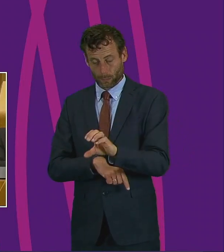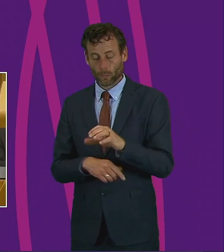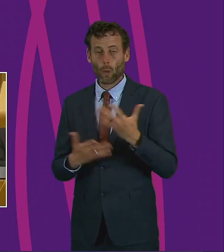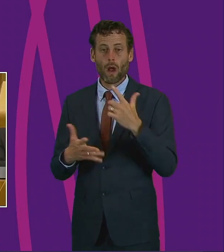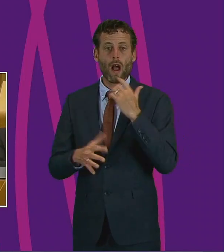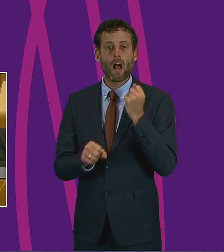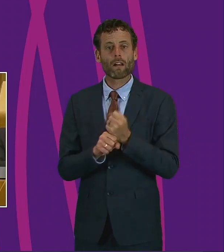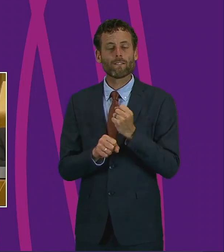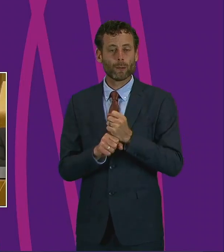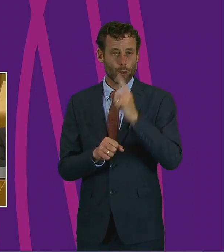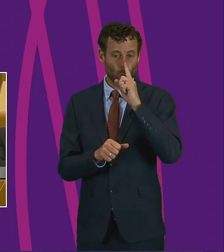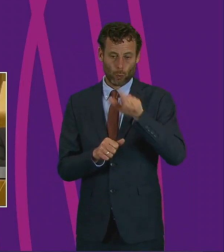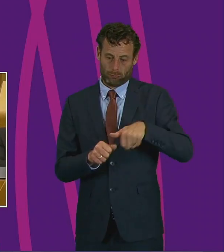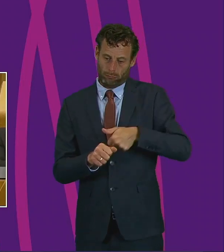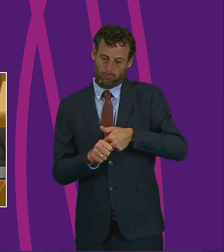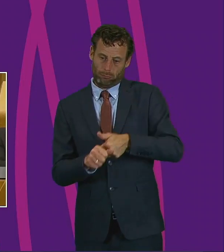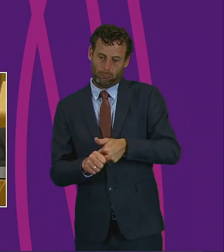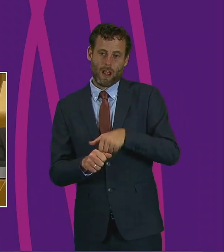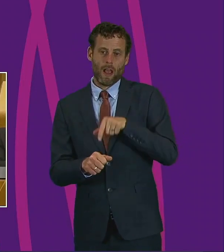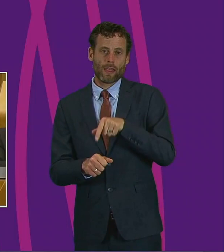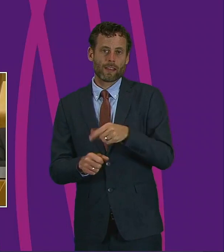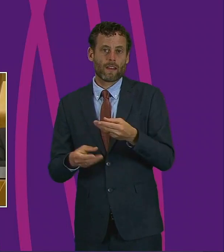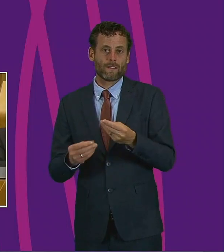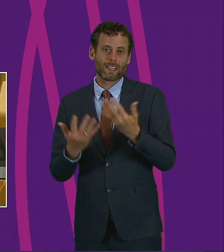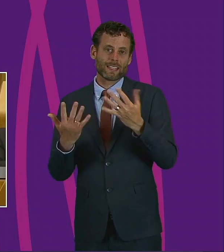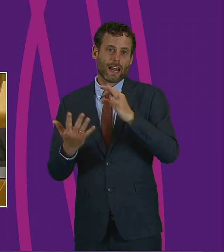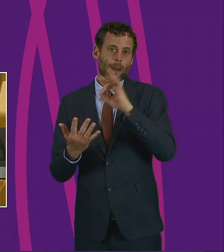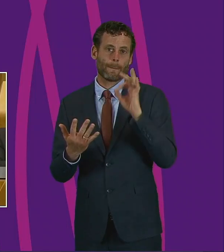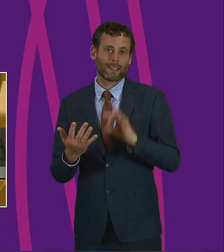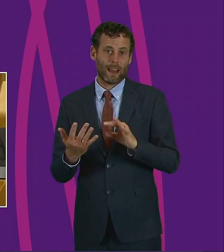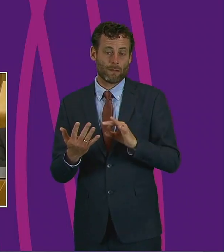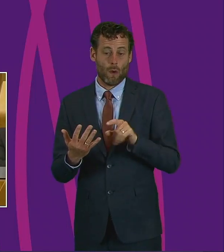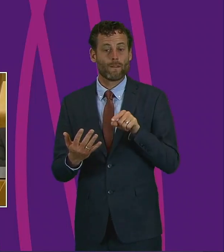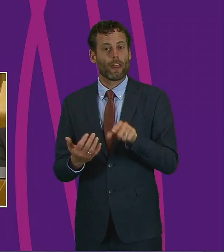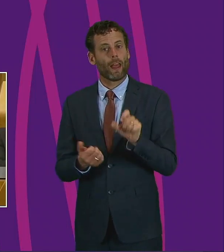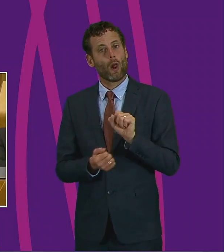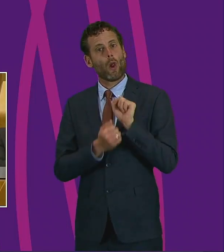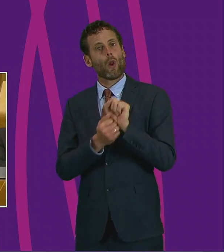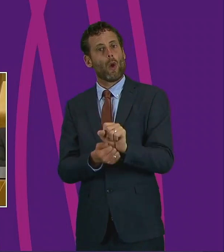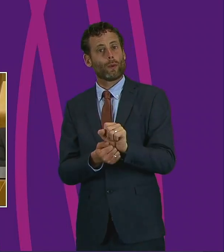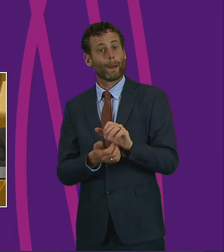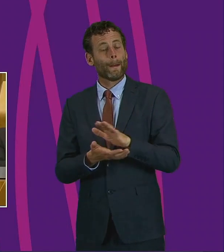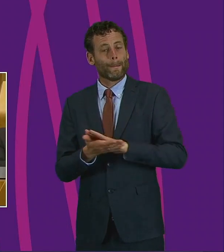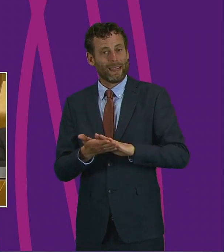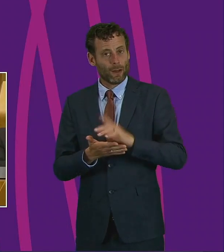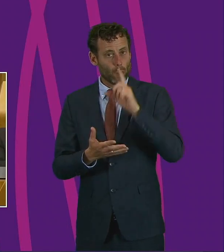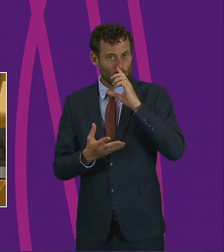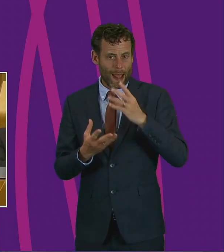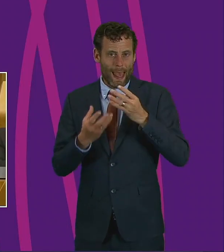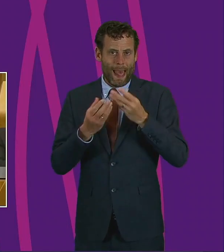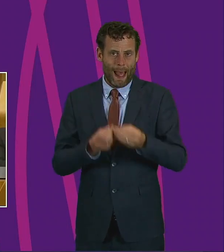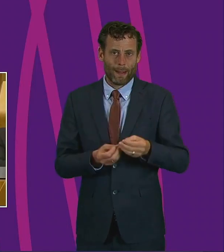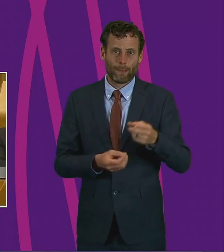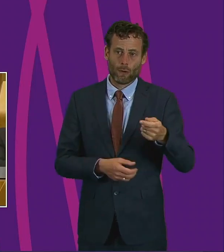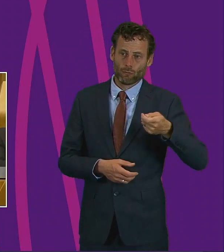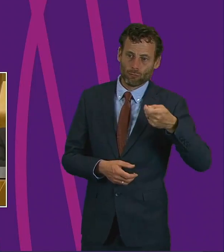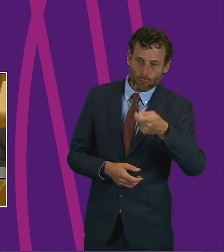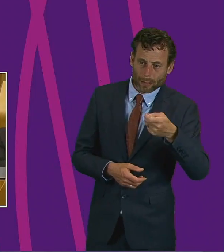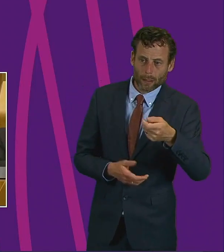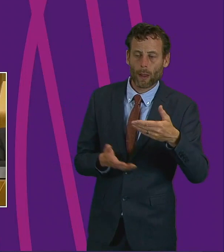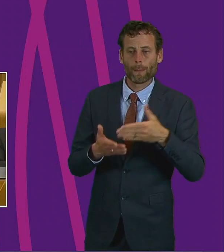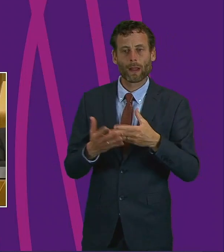provide a guarantee, for example, 10 per cent of that loan amount. This would provide a safety net for tenants and landlords,